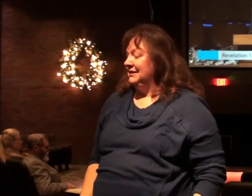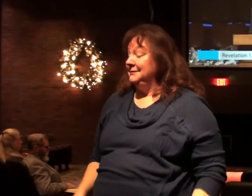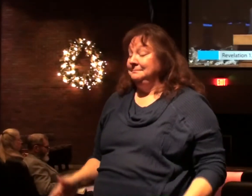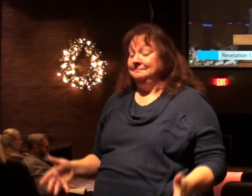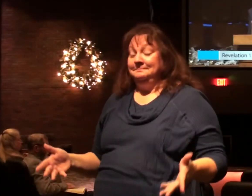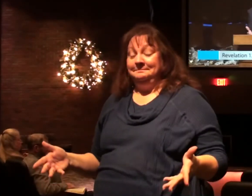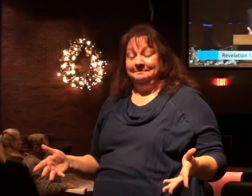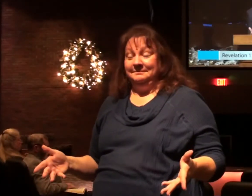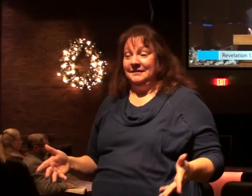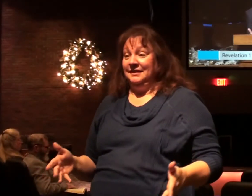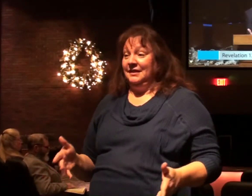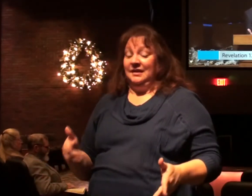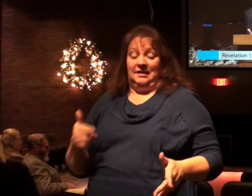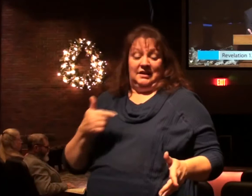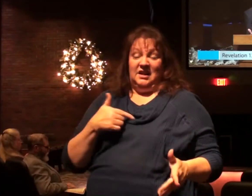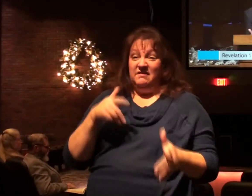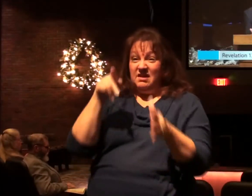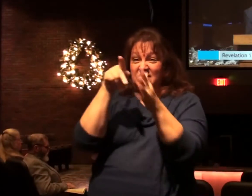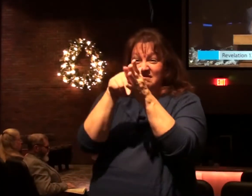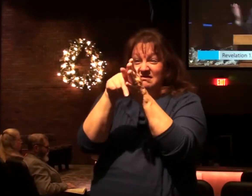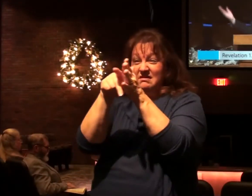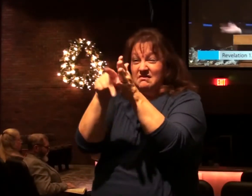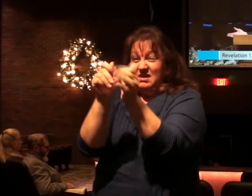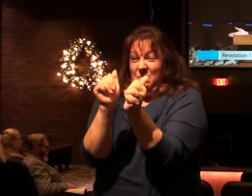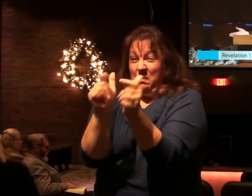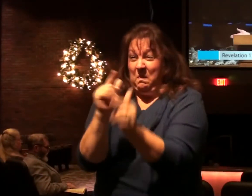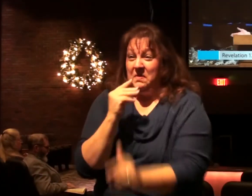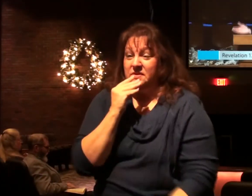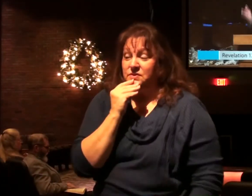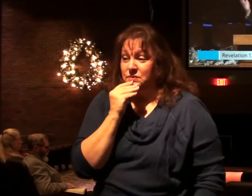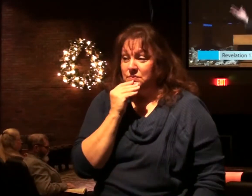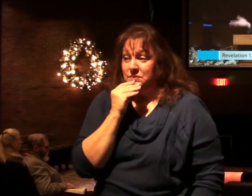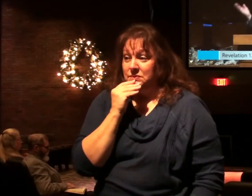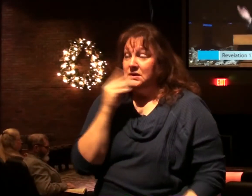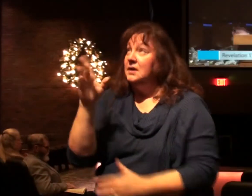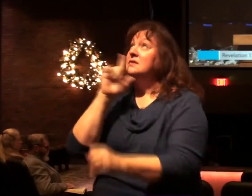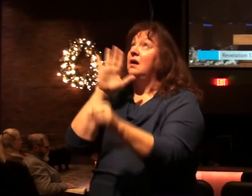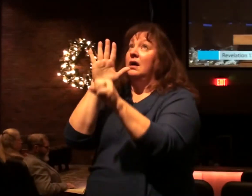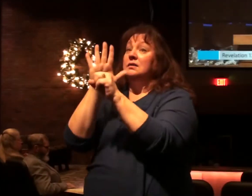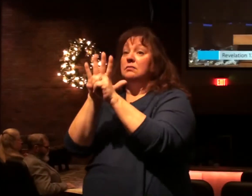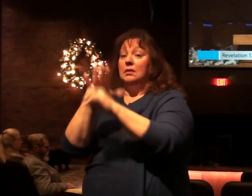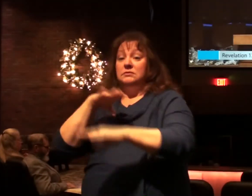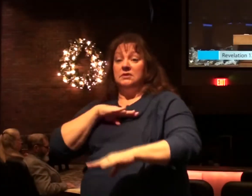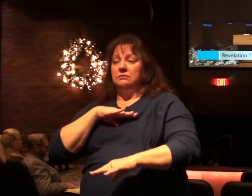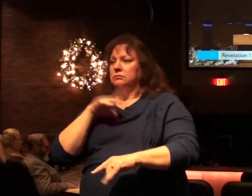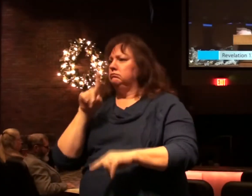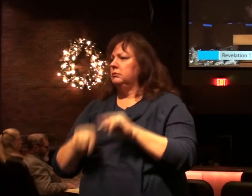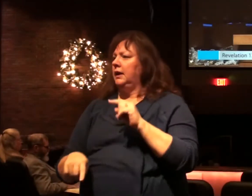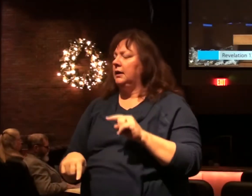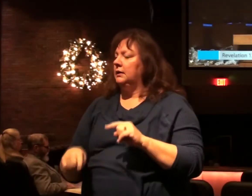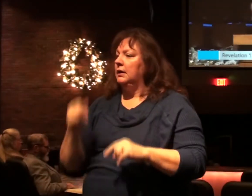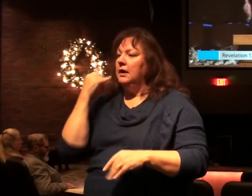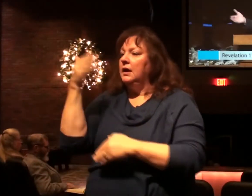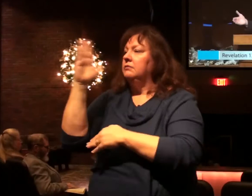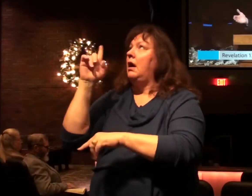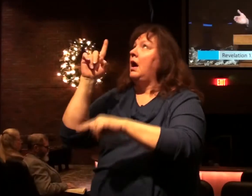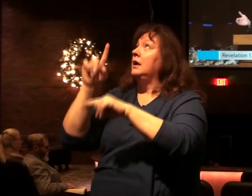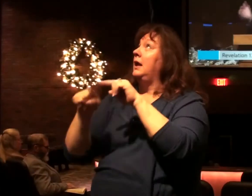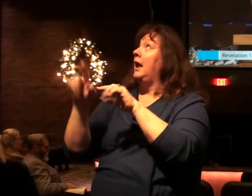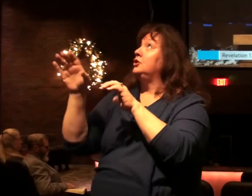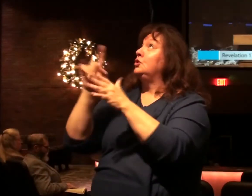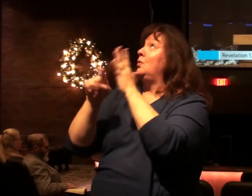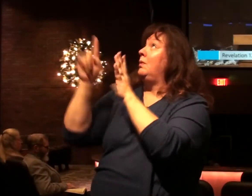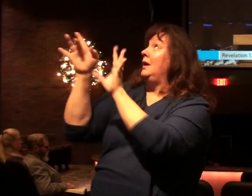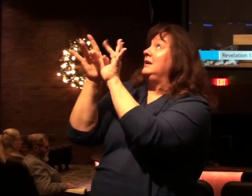So if he could destroy every Jew you can't have the promises of God fulfilled. If God can't keep his